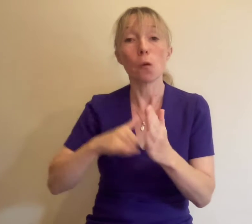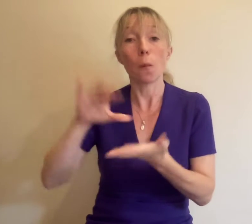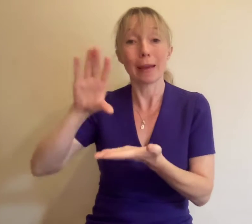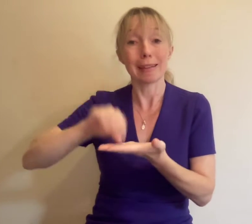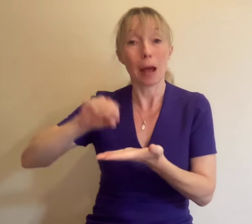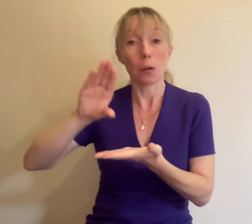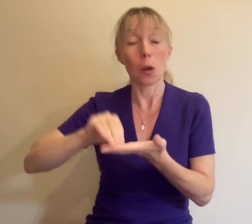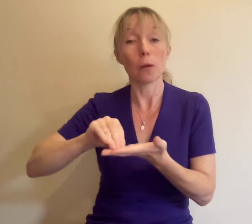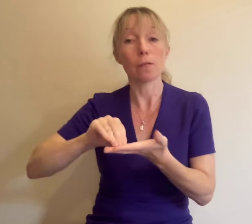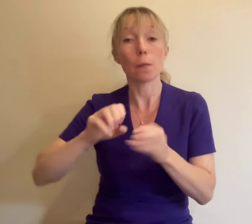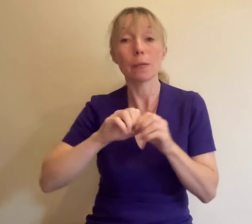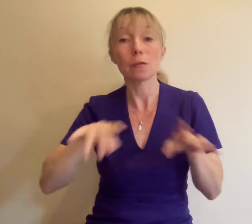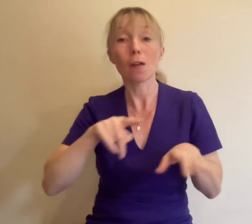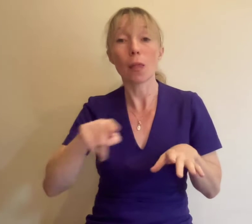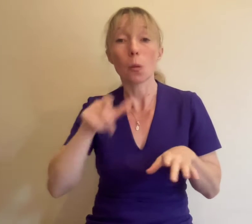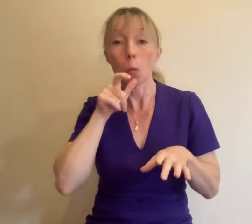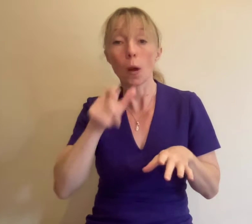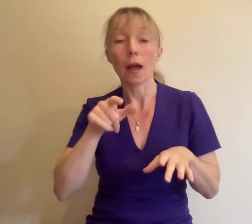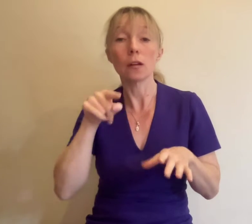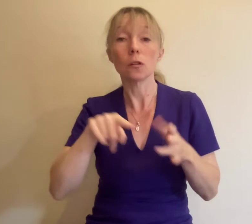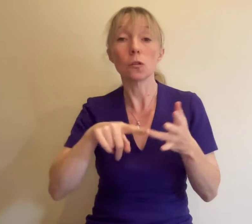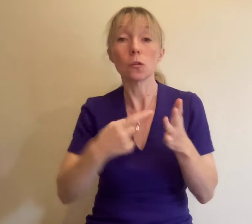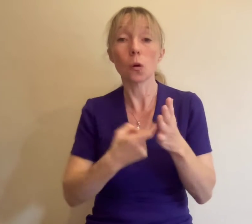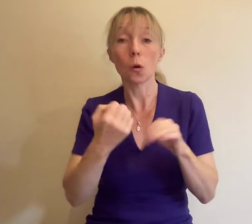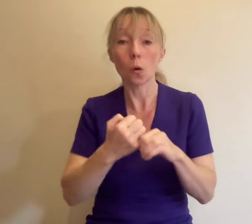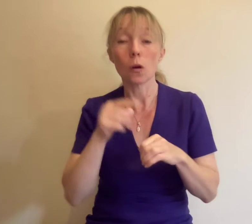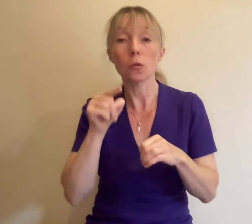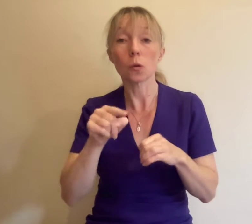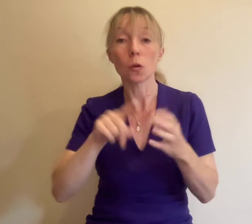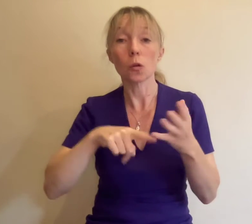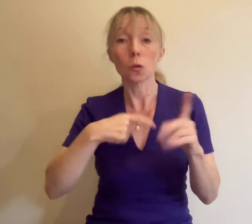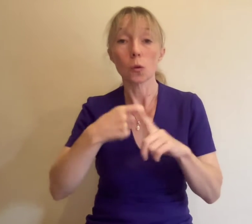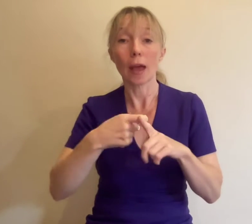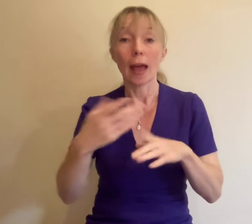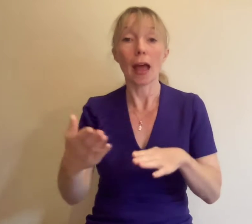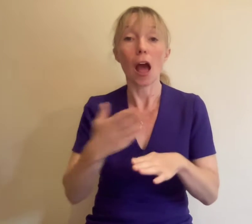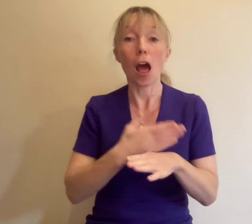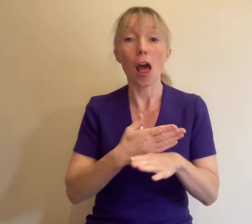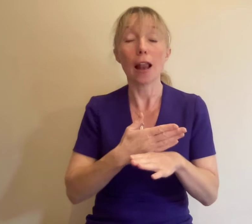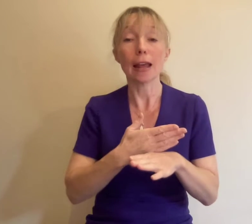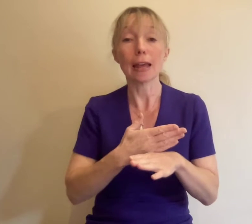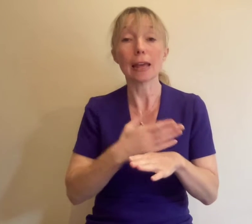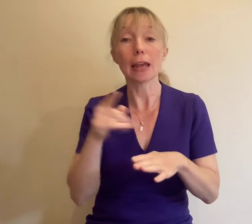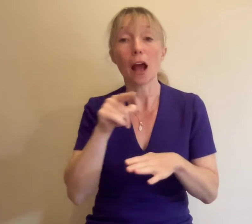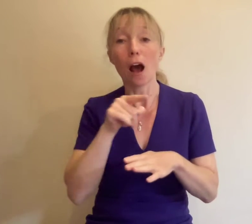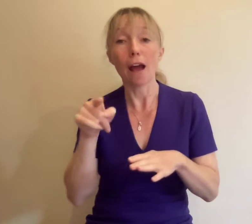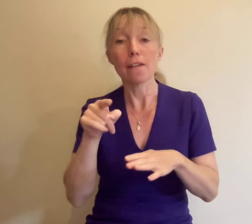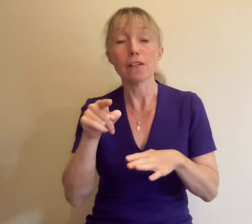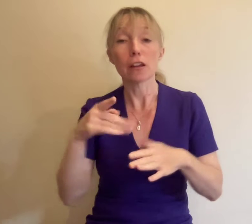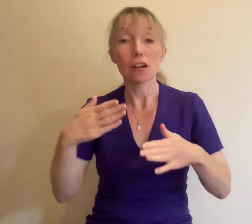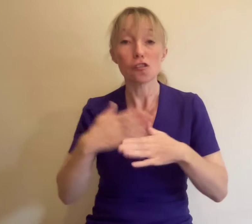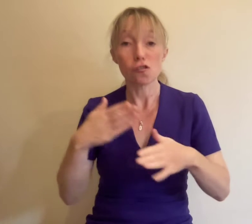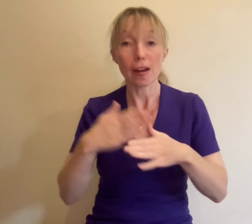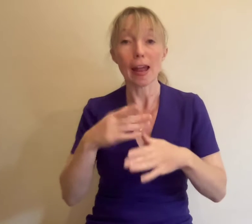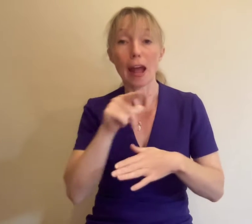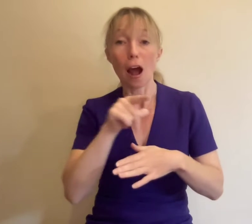.org.uk early-career-bursaries